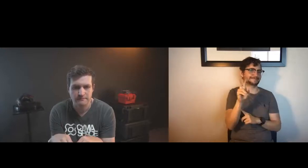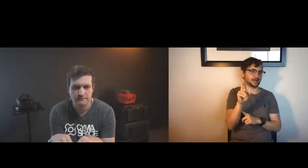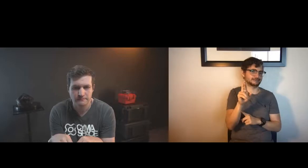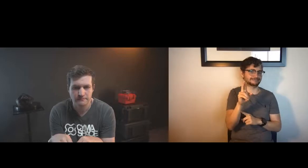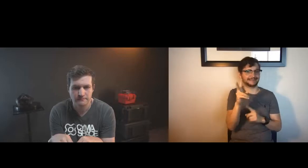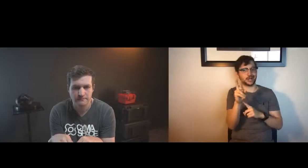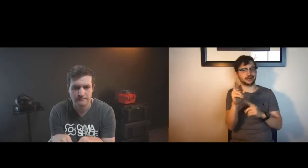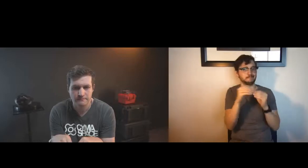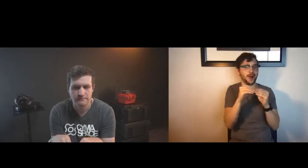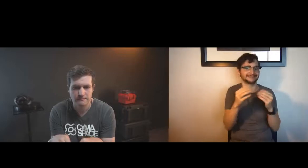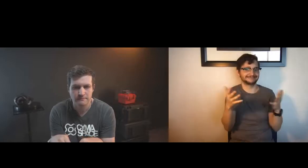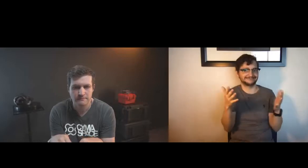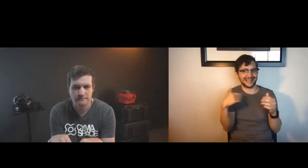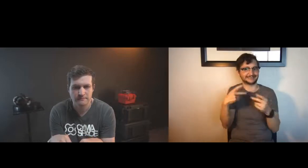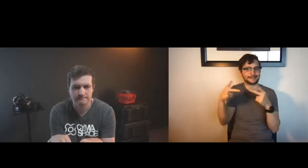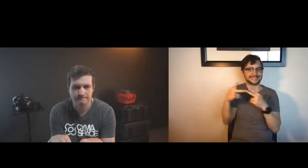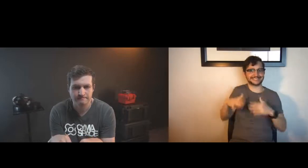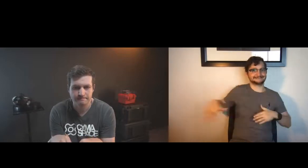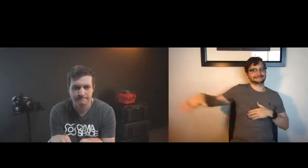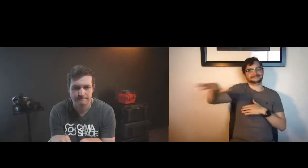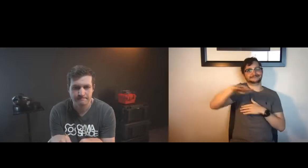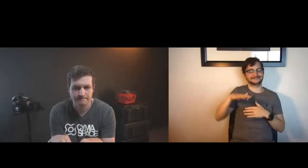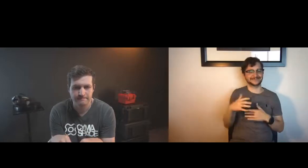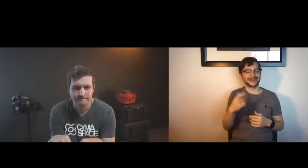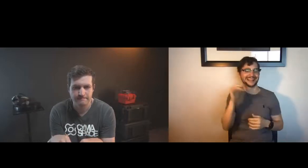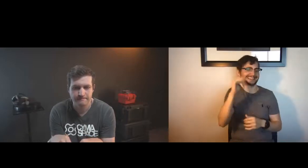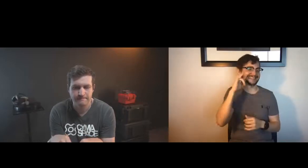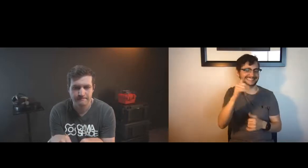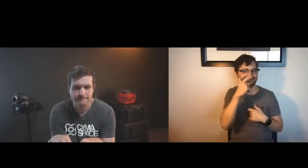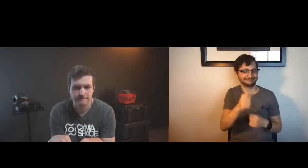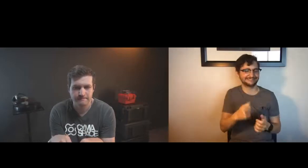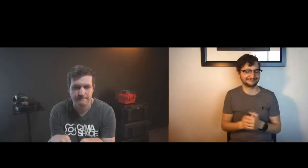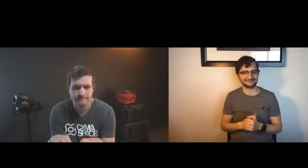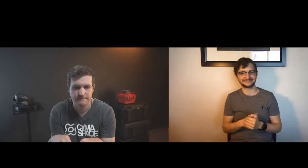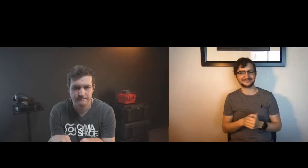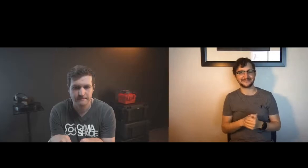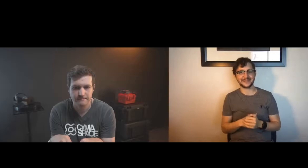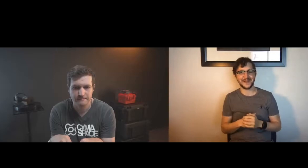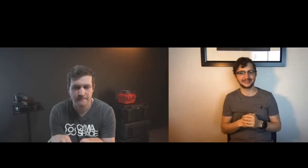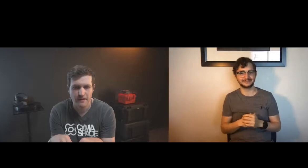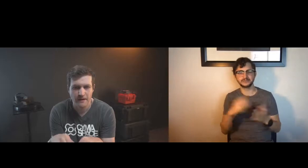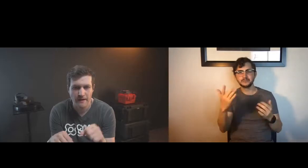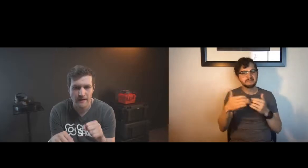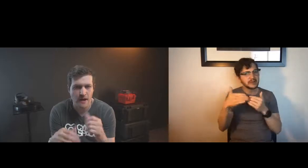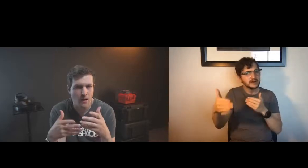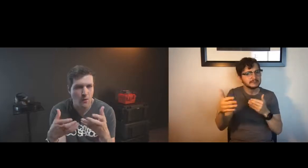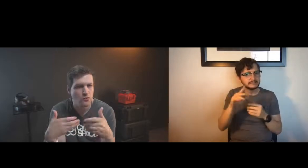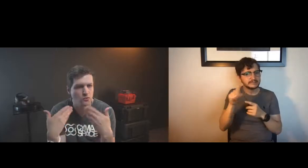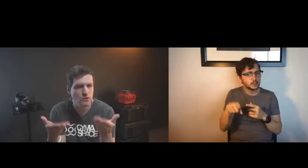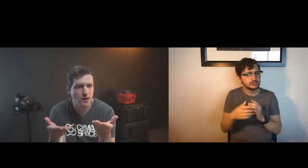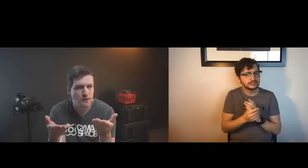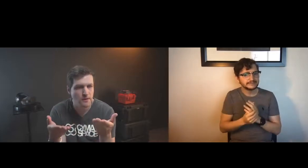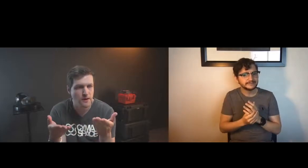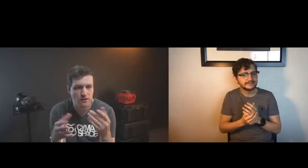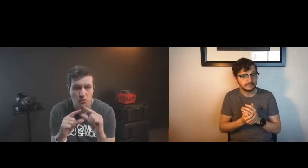communicate fully in a virtual reality i think applies definitely in a virtual space it should be